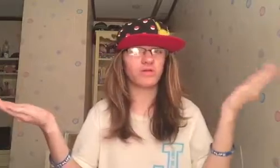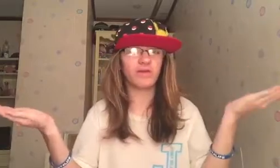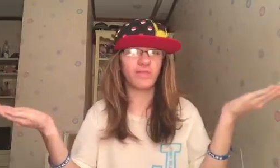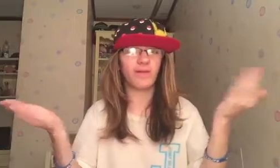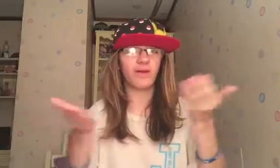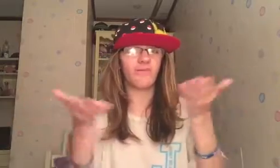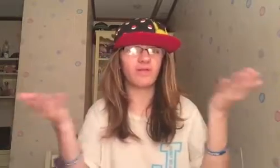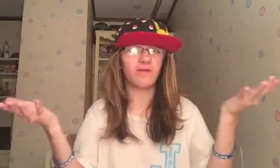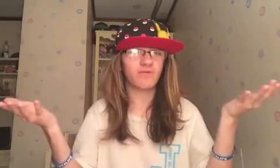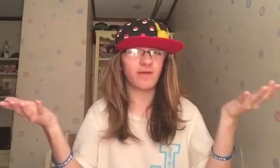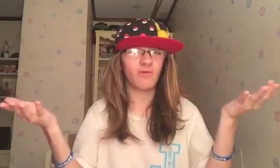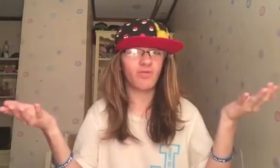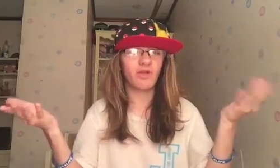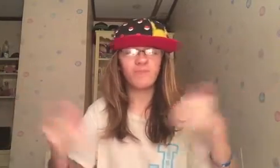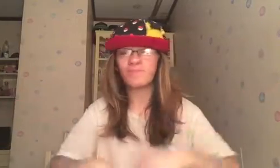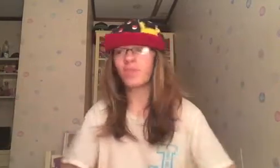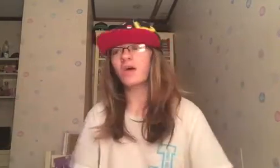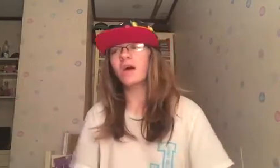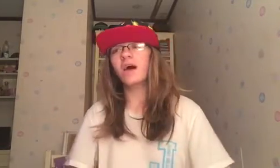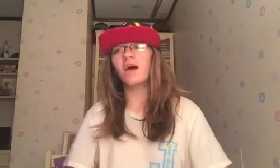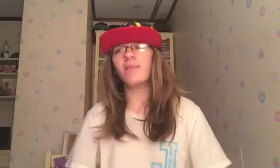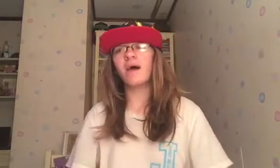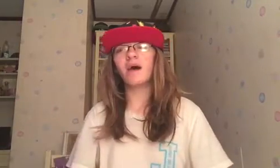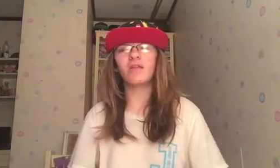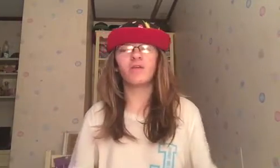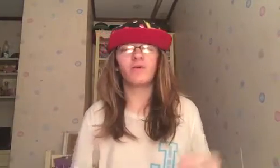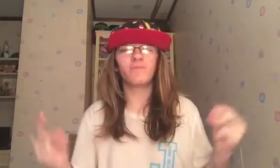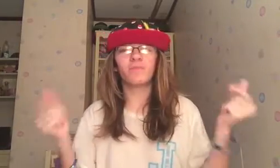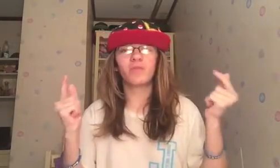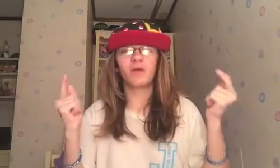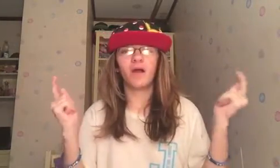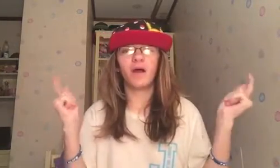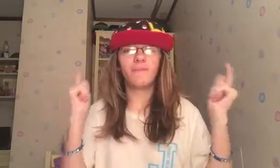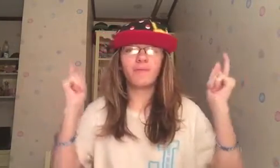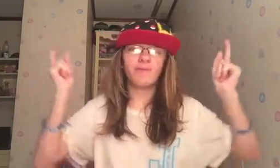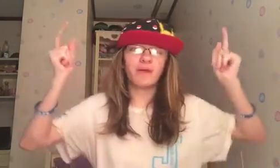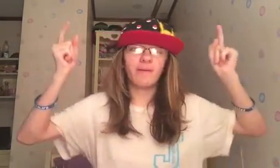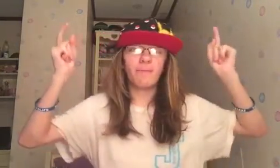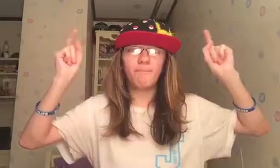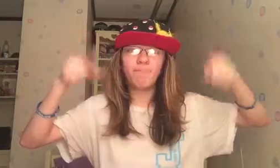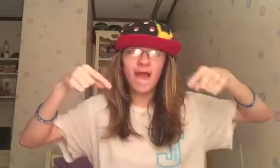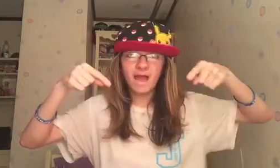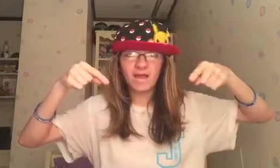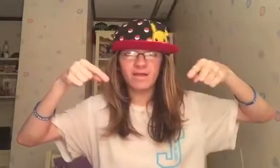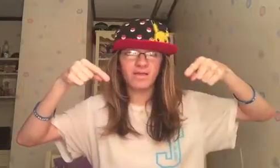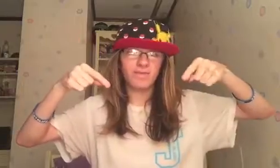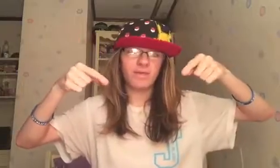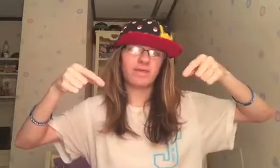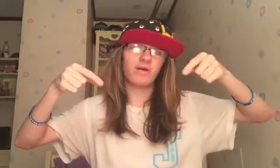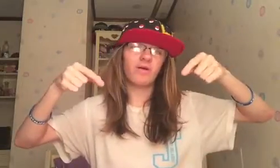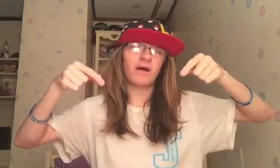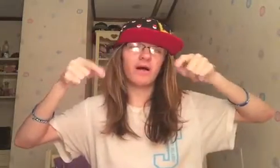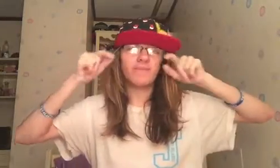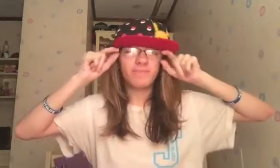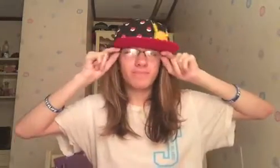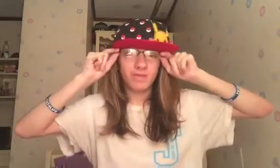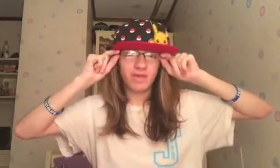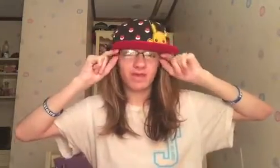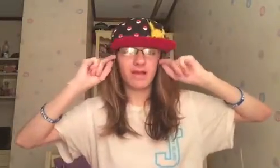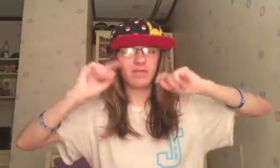Disneyland. Whatever is out there. And, then, I'm going to be coming back to Minnesota. Because, that's